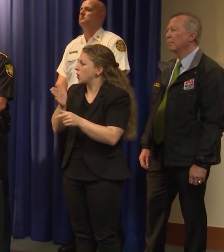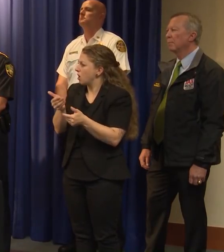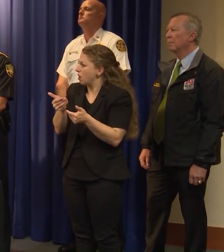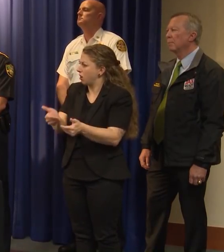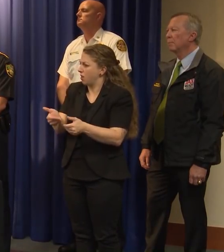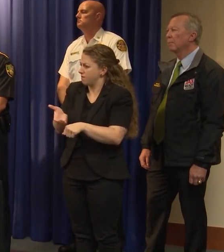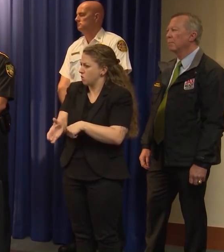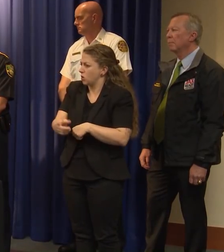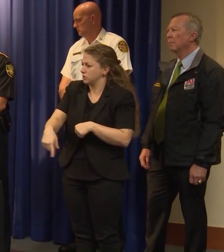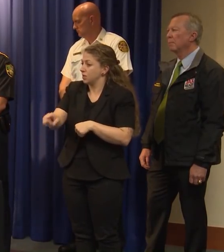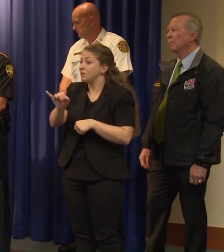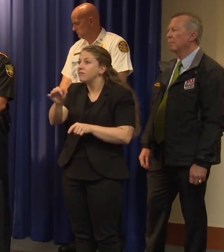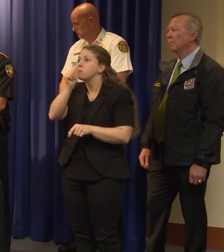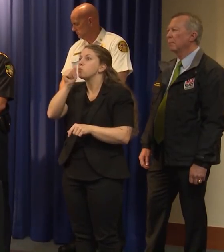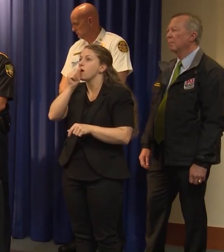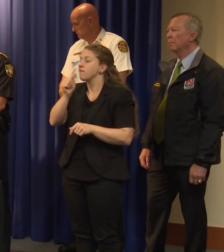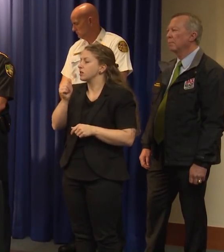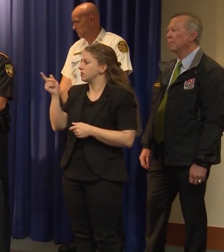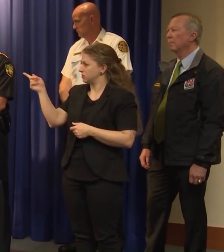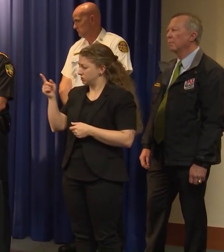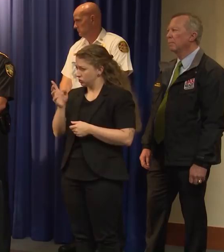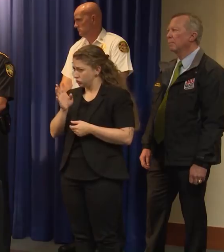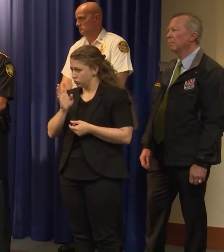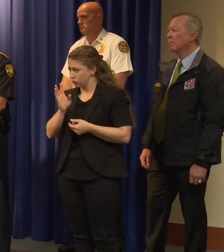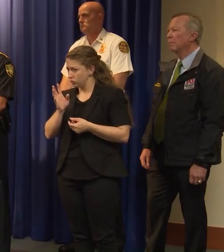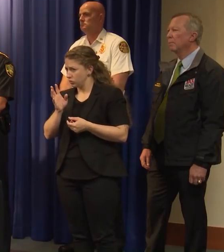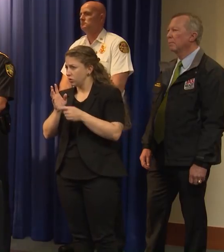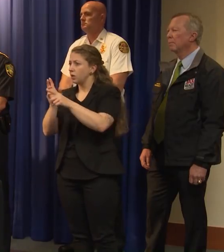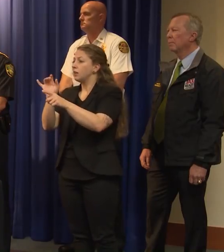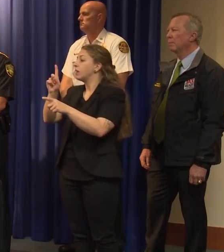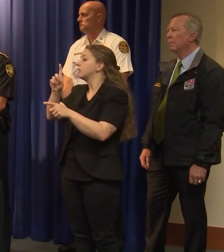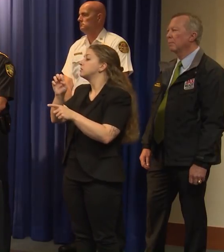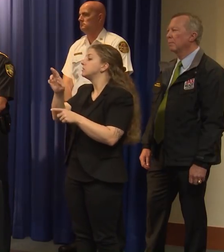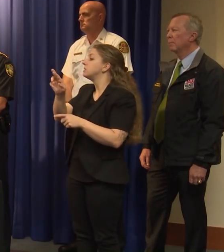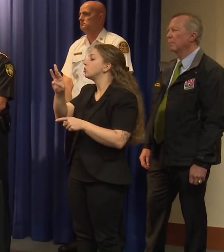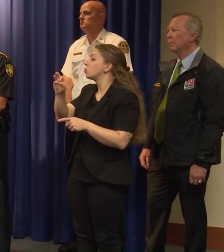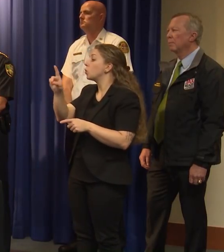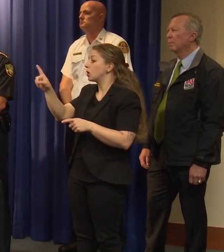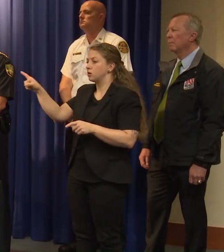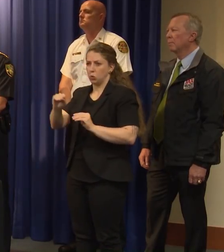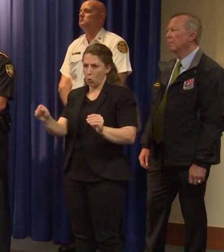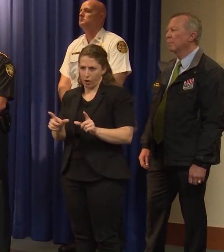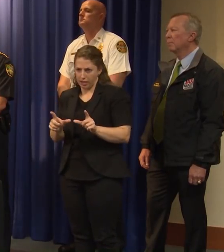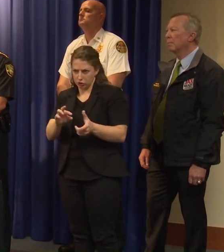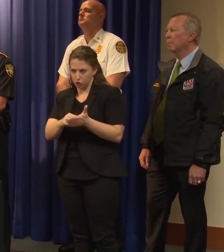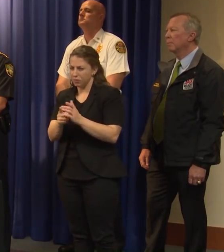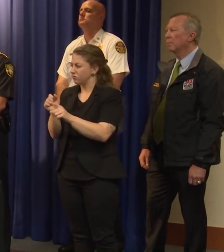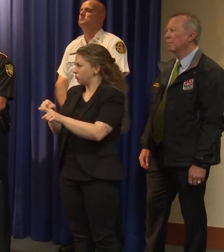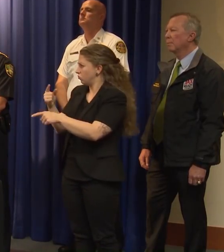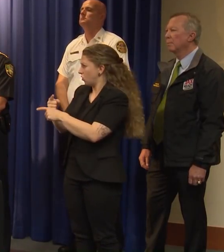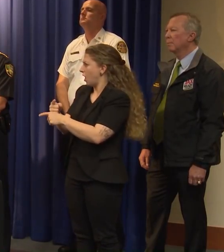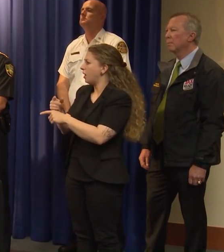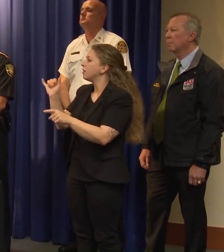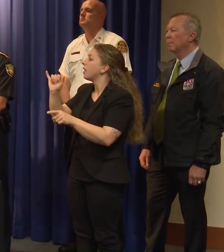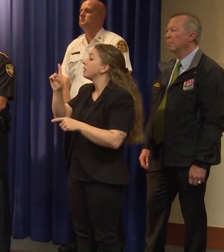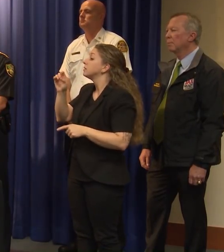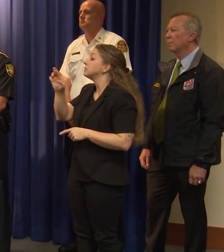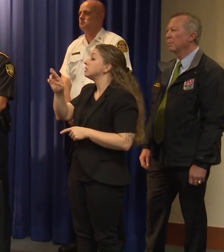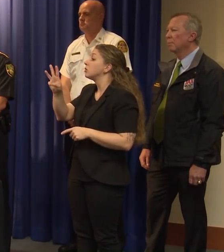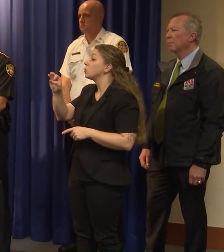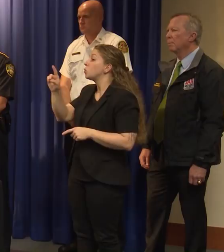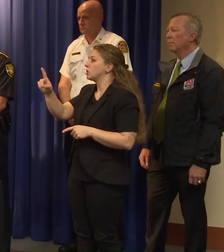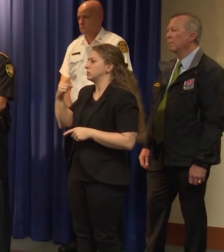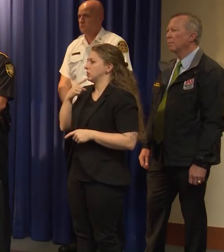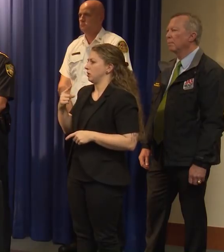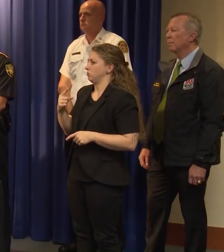Uh, we have, you're talking about, uh, private, uh, not non-licensed. Yeah. well, I'd to hear what's saying.